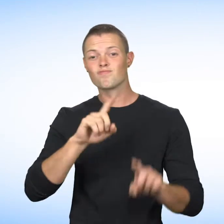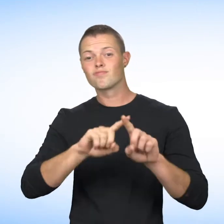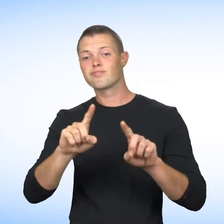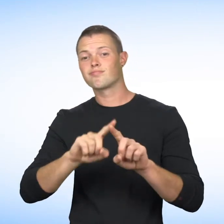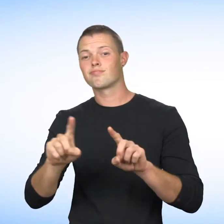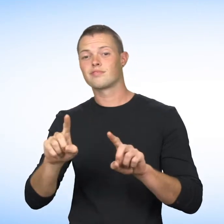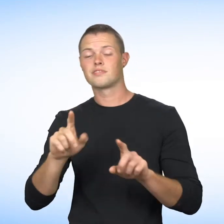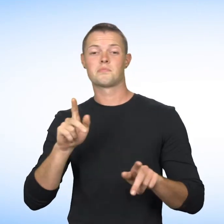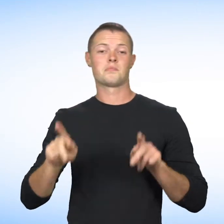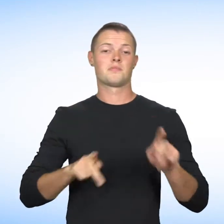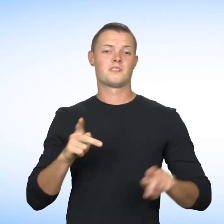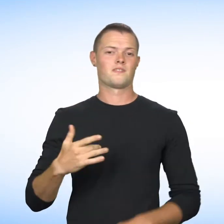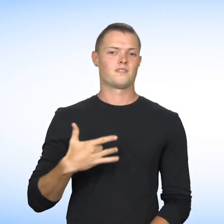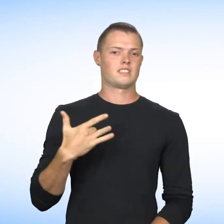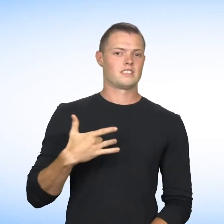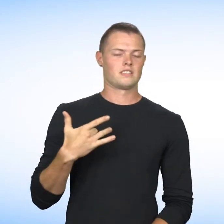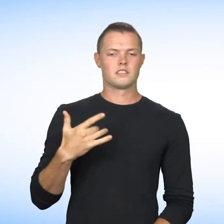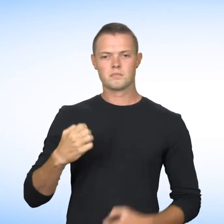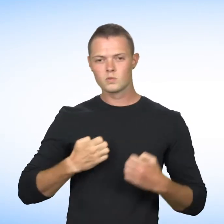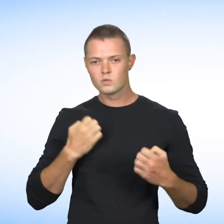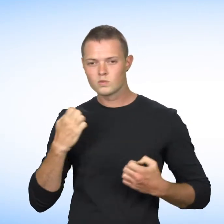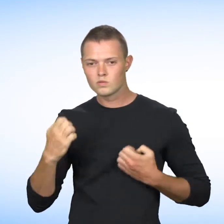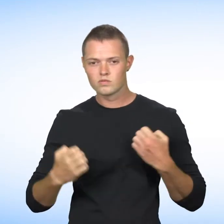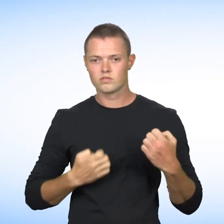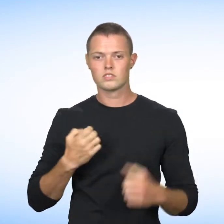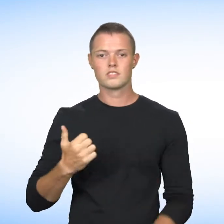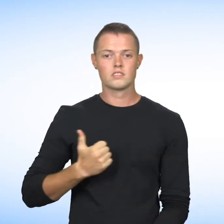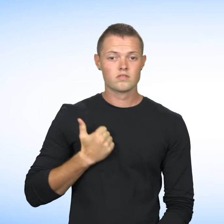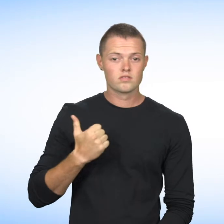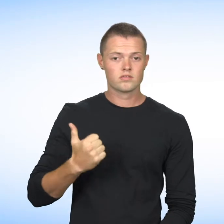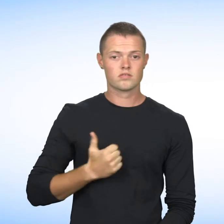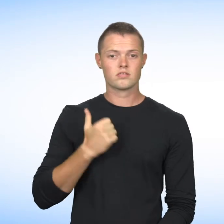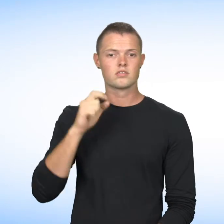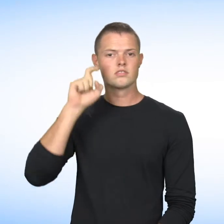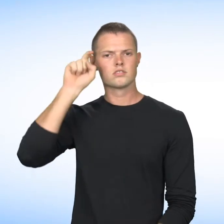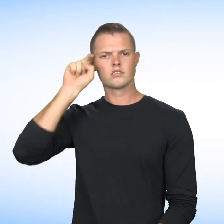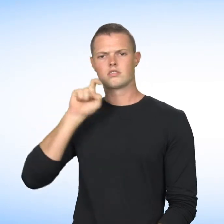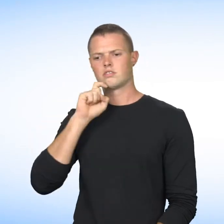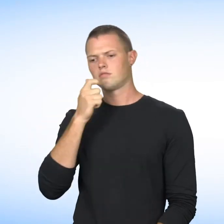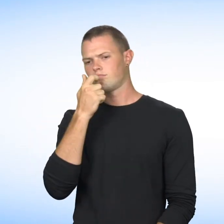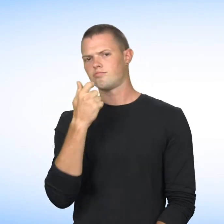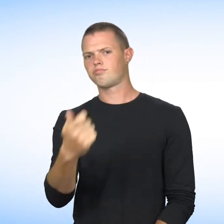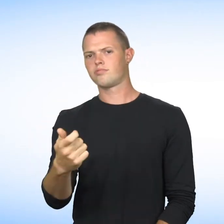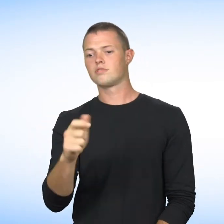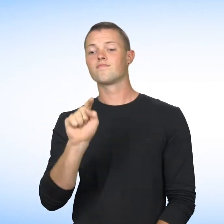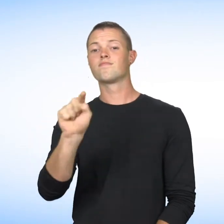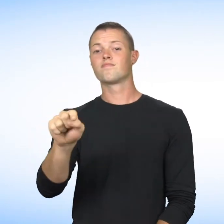Sexual orientation refers to people's ability to feel an emotional, affective, or